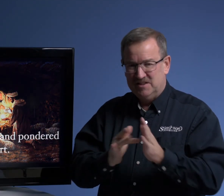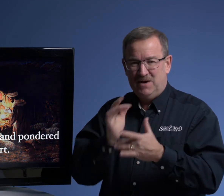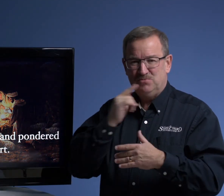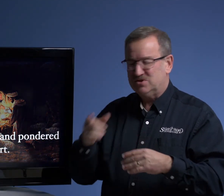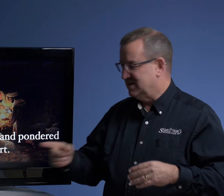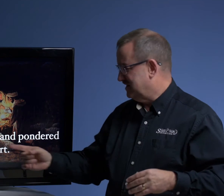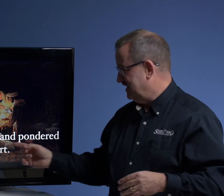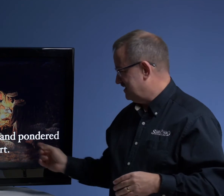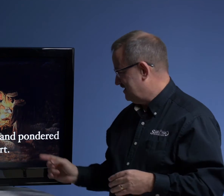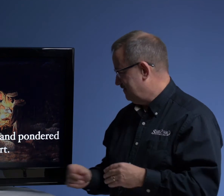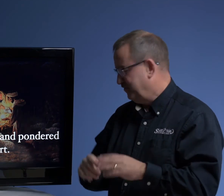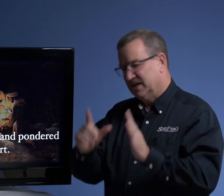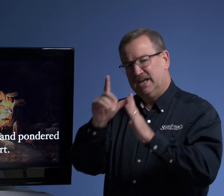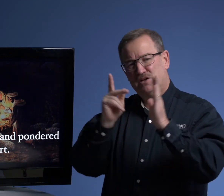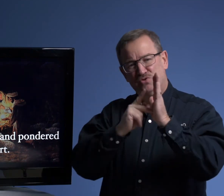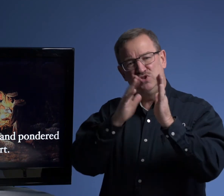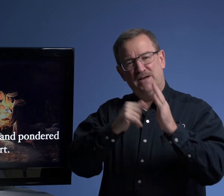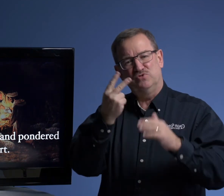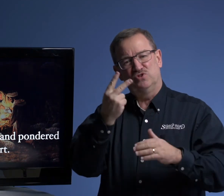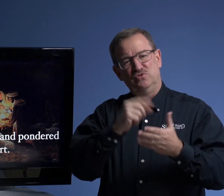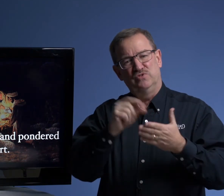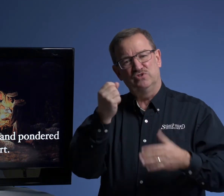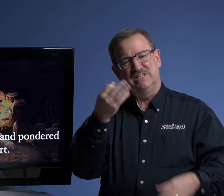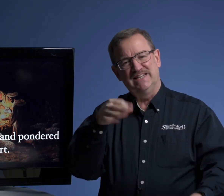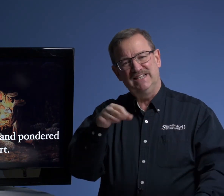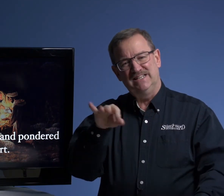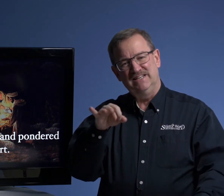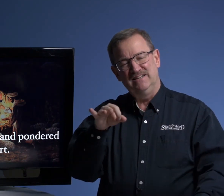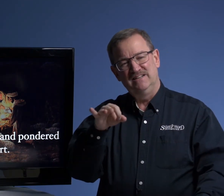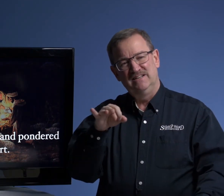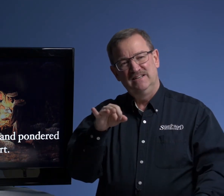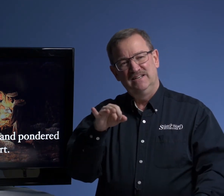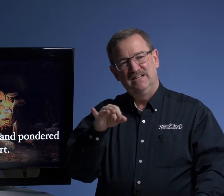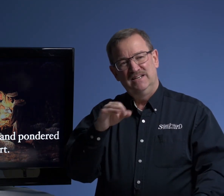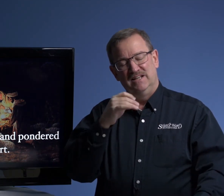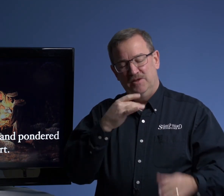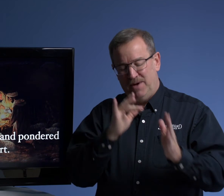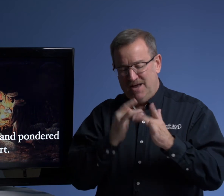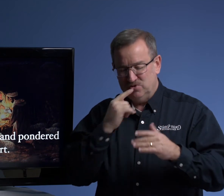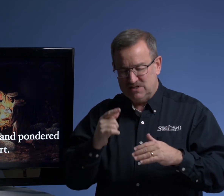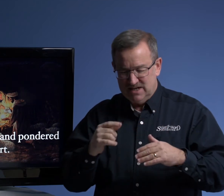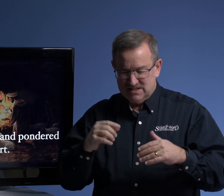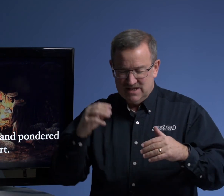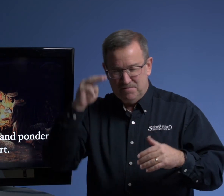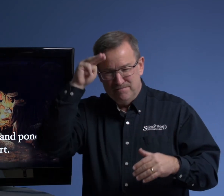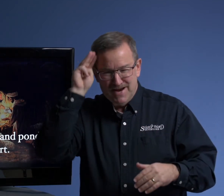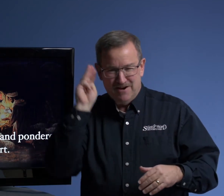the Bible says this in Luke chapter two, verse 19, the Bible says that Mary